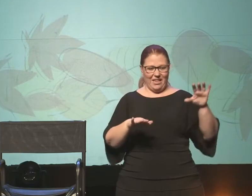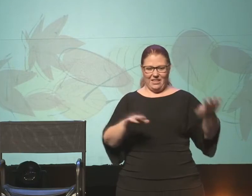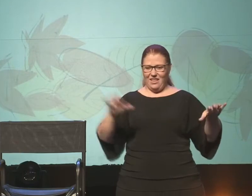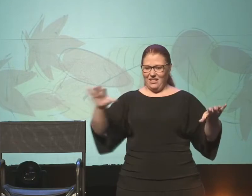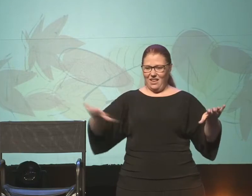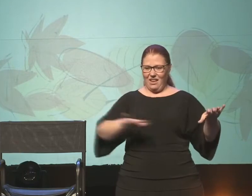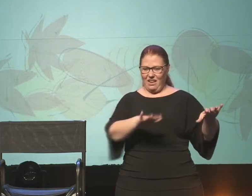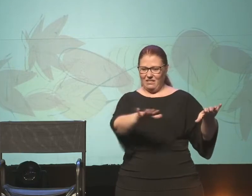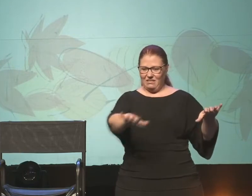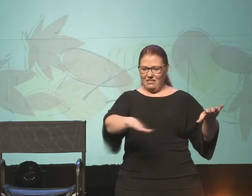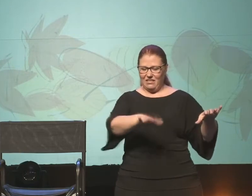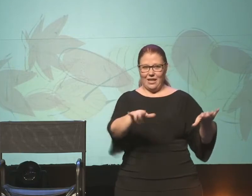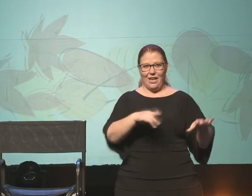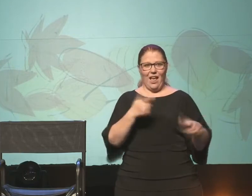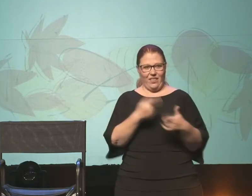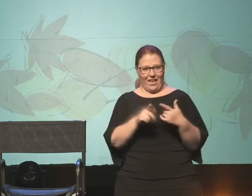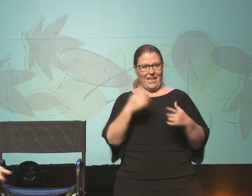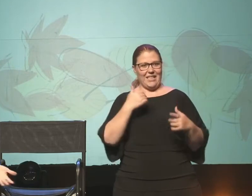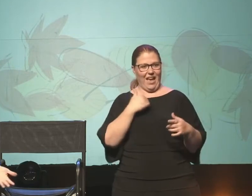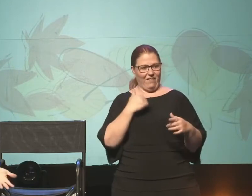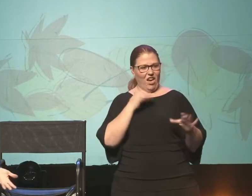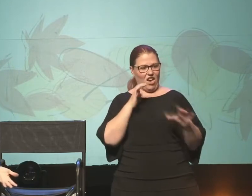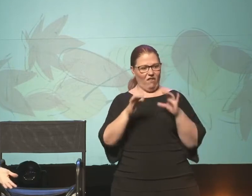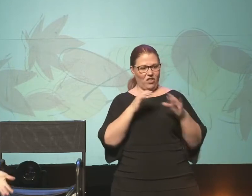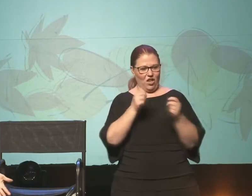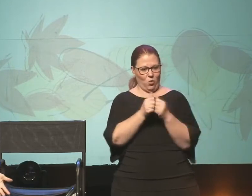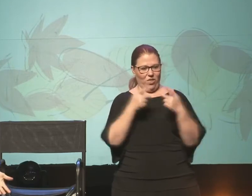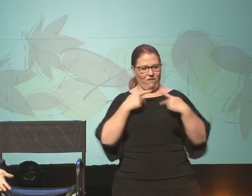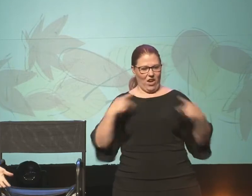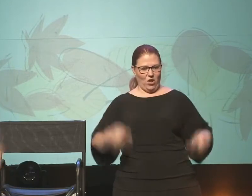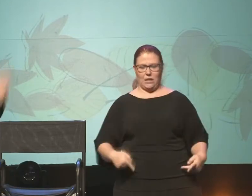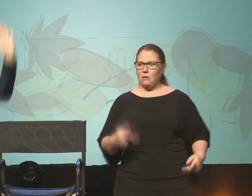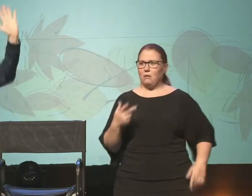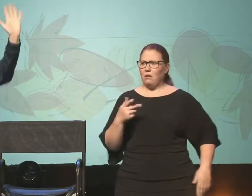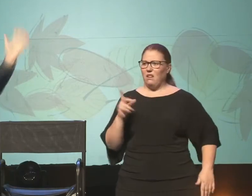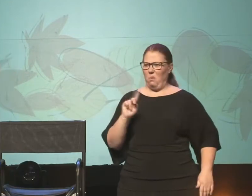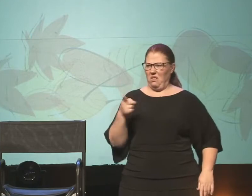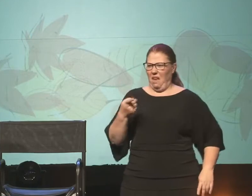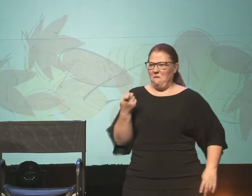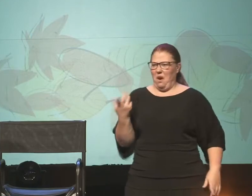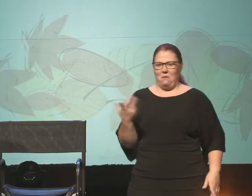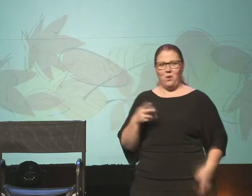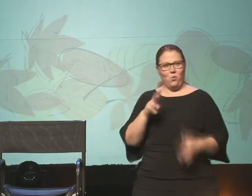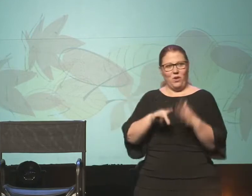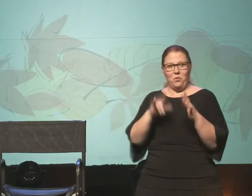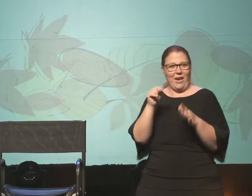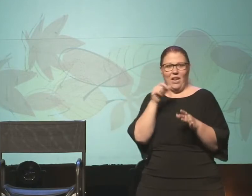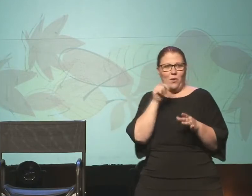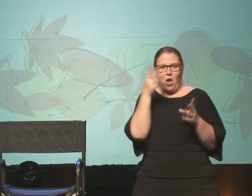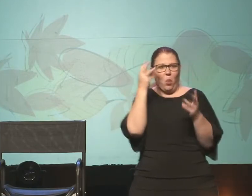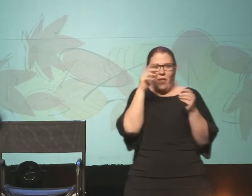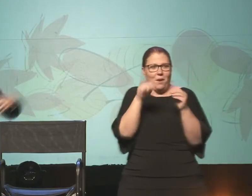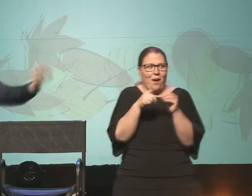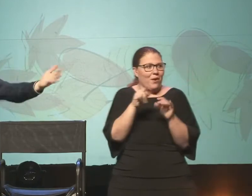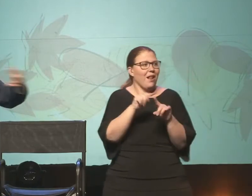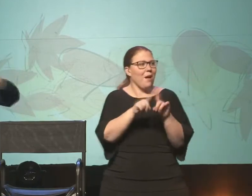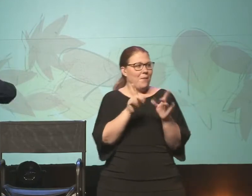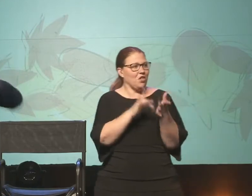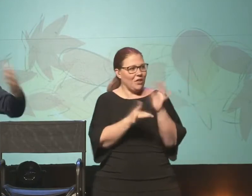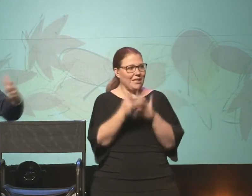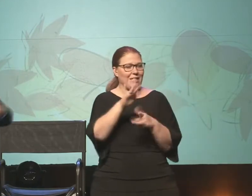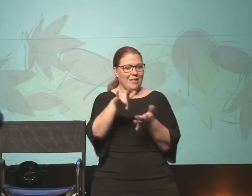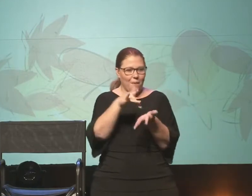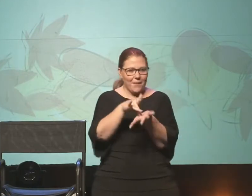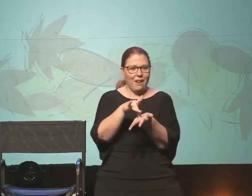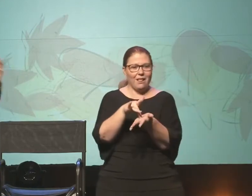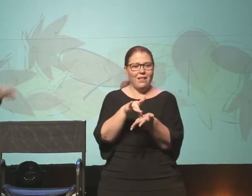conversation with Pharisees. Like, where did they come from? Right? We just kind of read it and we don't like think about it. But like Jesus is in the